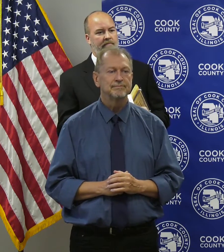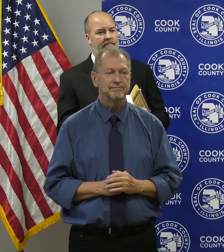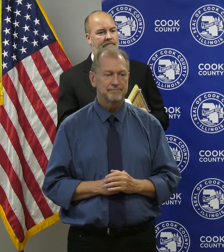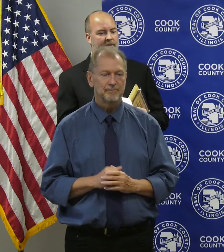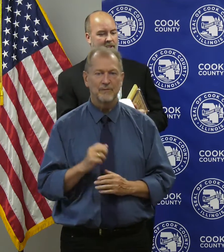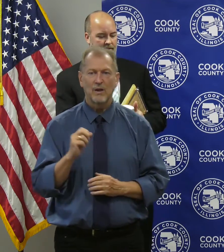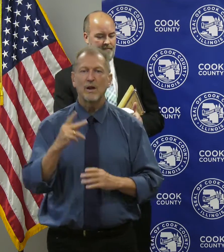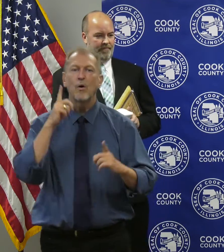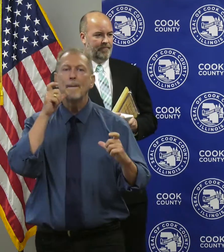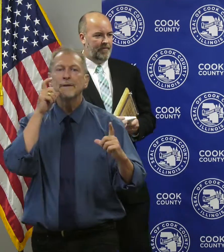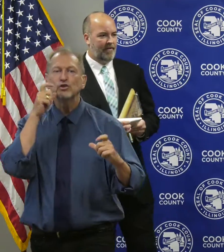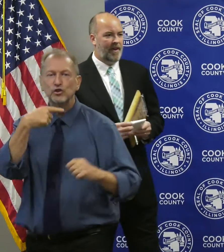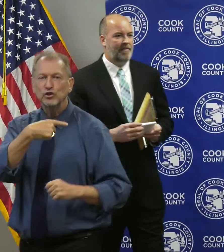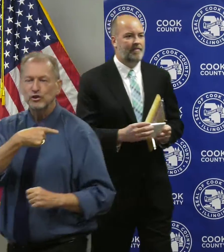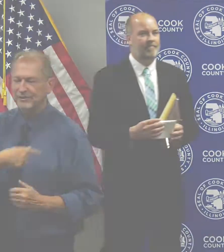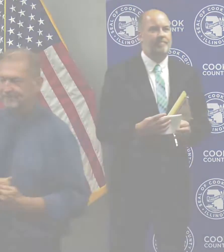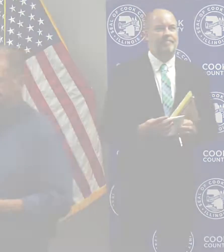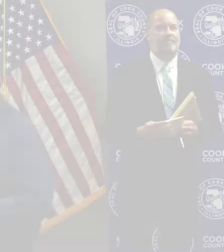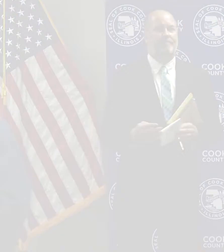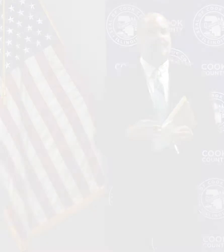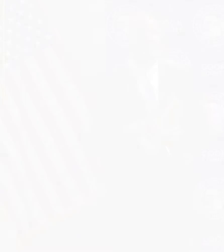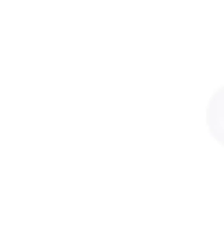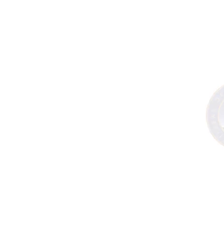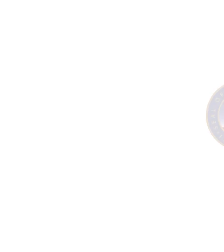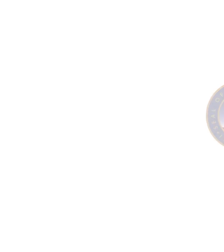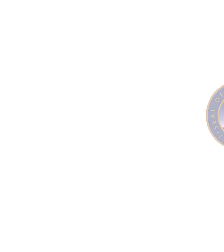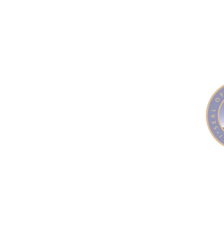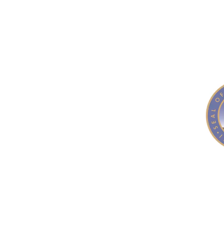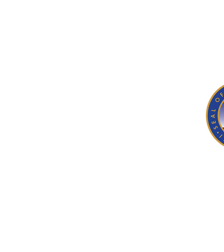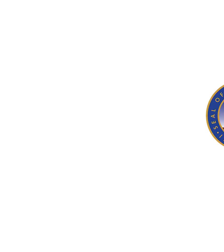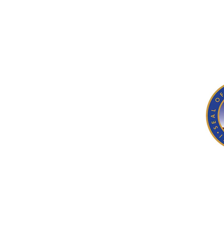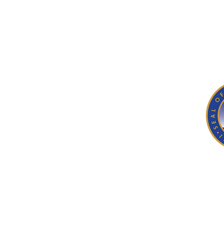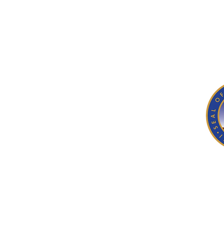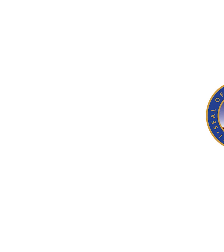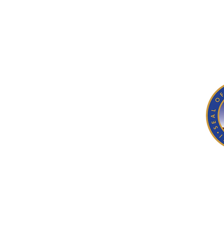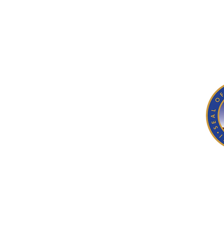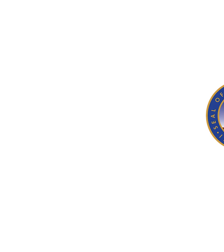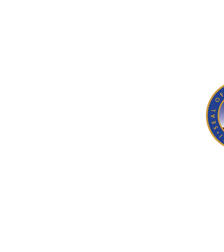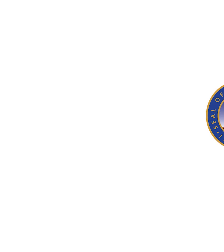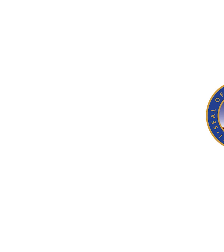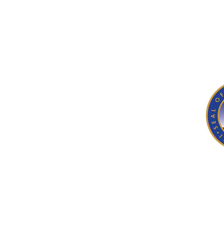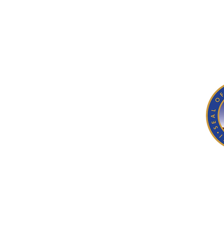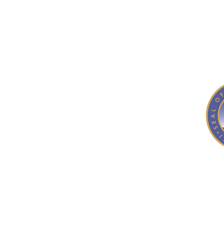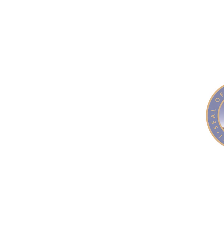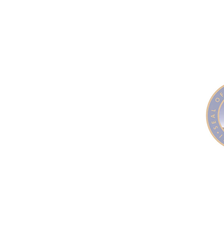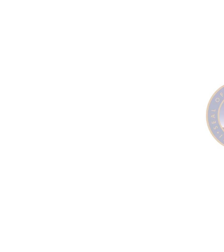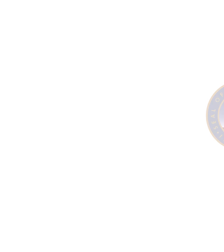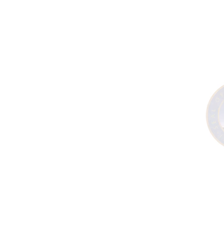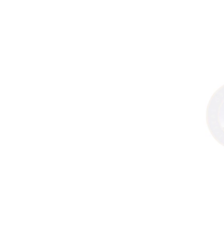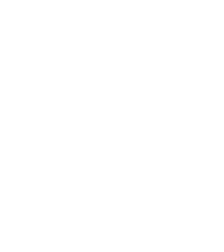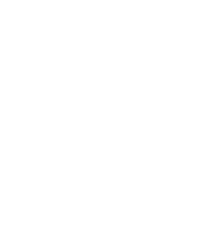Okay, come on, let's come up and take some pictures. Go ahead. Go ahead. Getter method France ahead. I'll stop don't Go